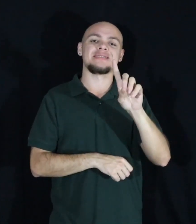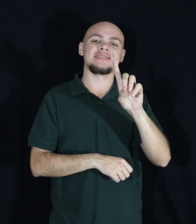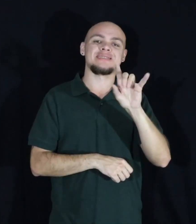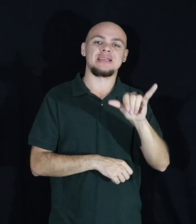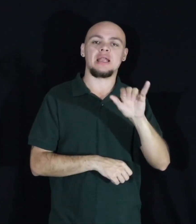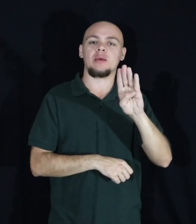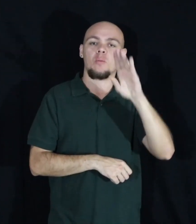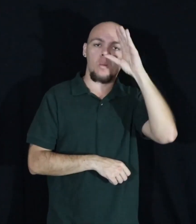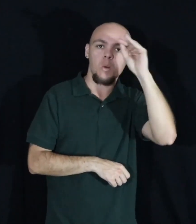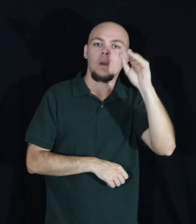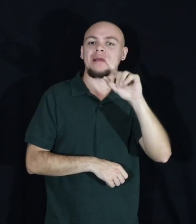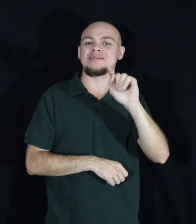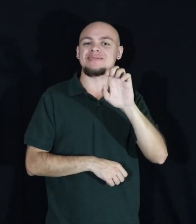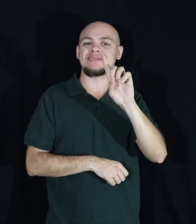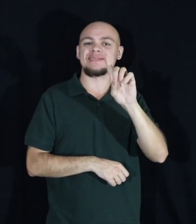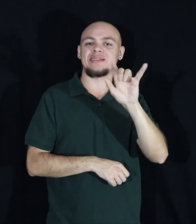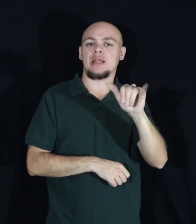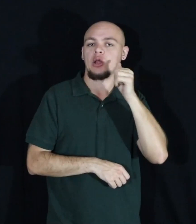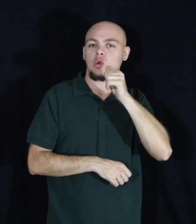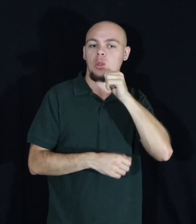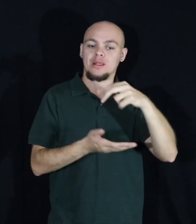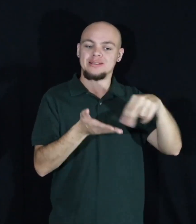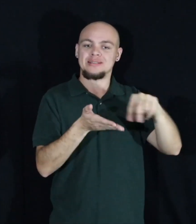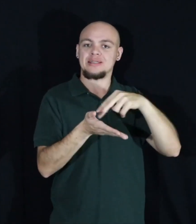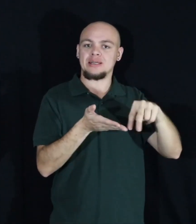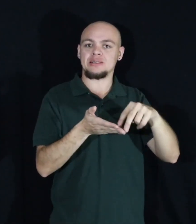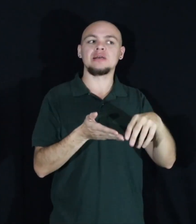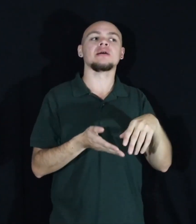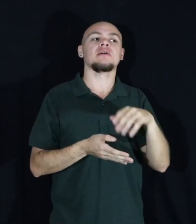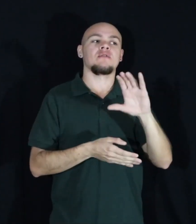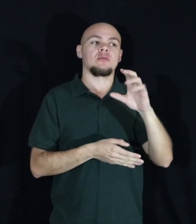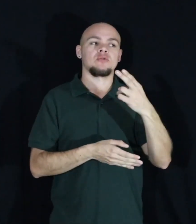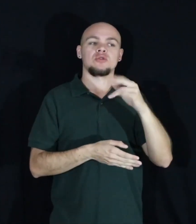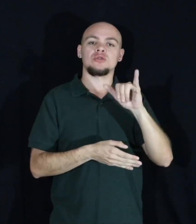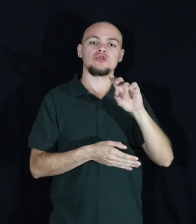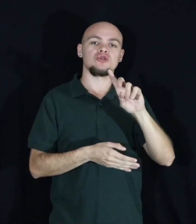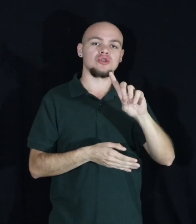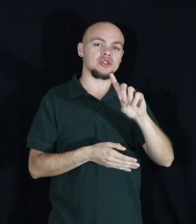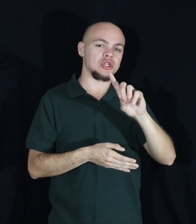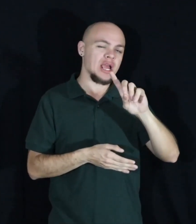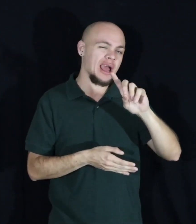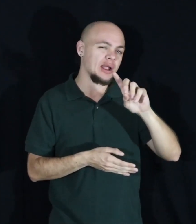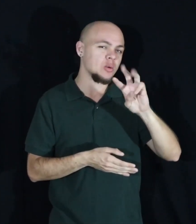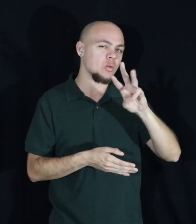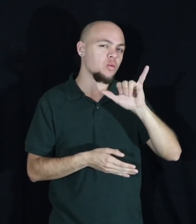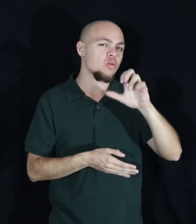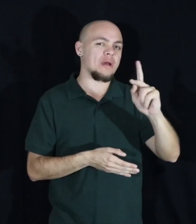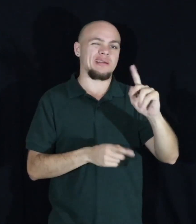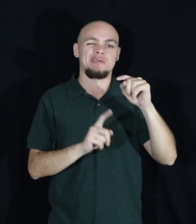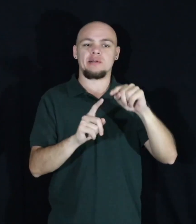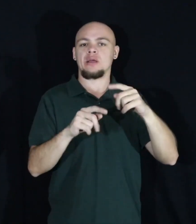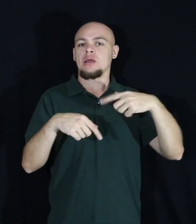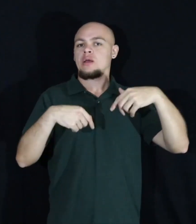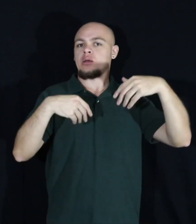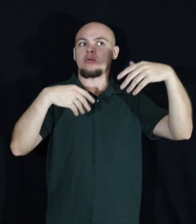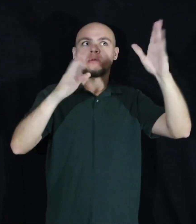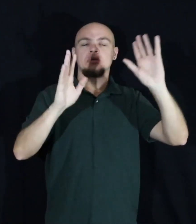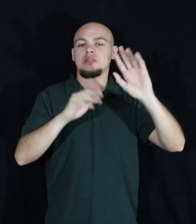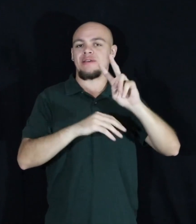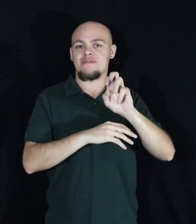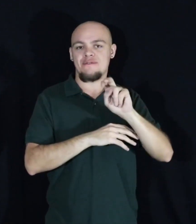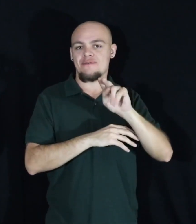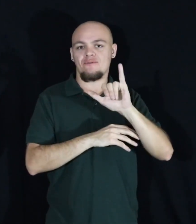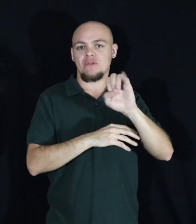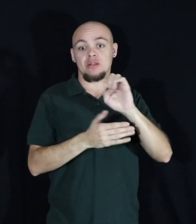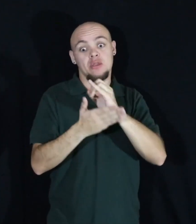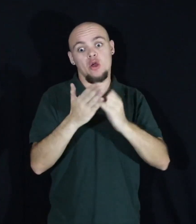1956. Dancing Figures by Lynn Chadwick. This is a seminal work by him. It went to the Venice Biennale. I won't bore you